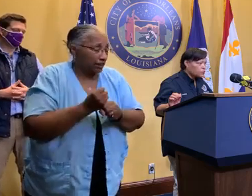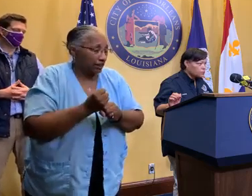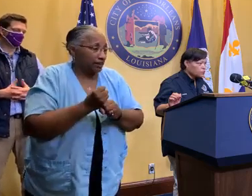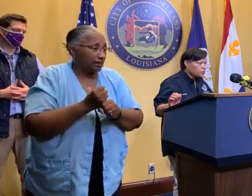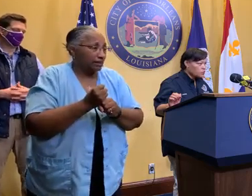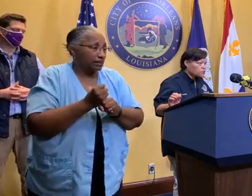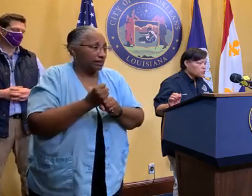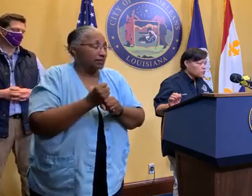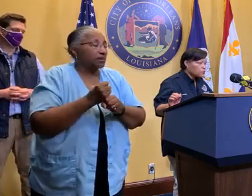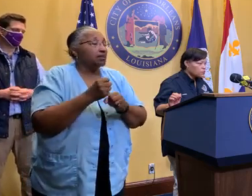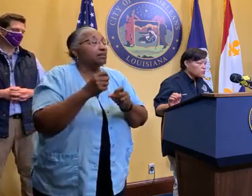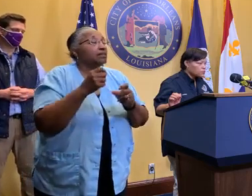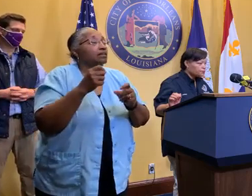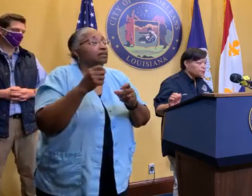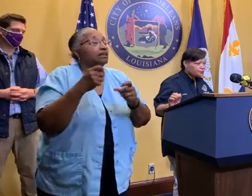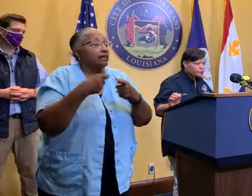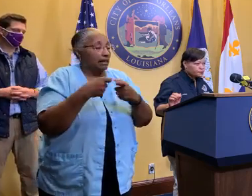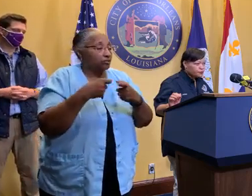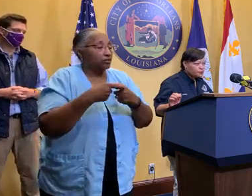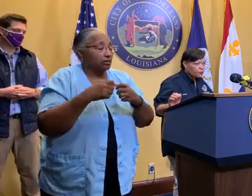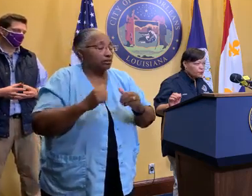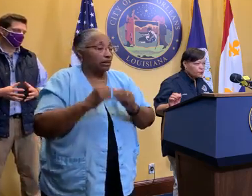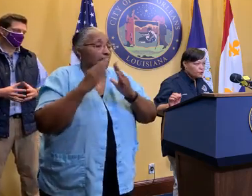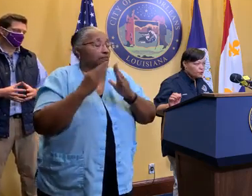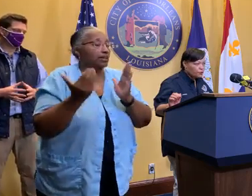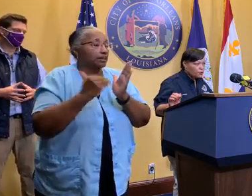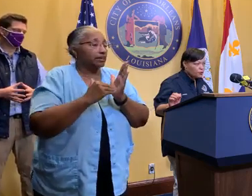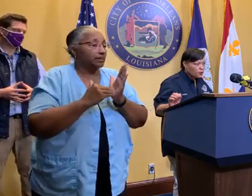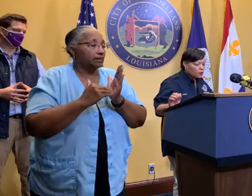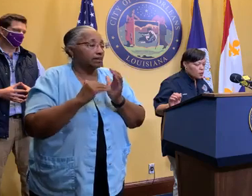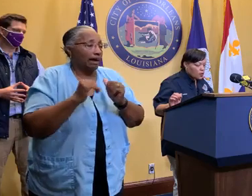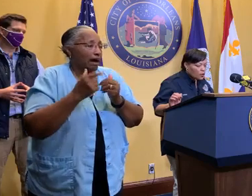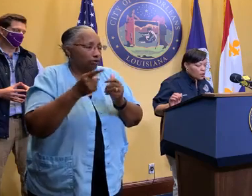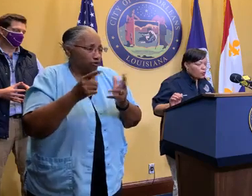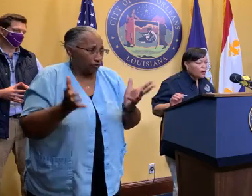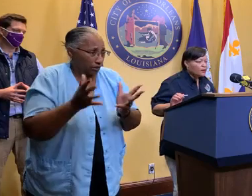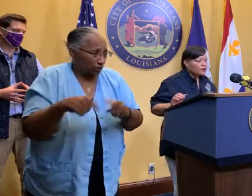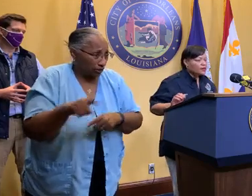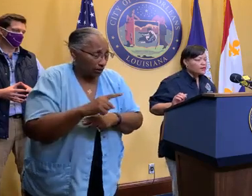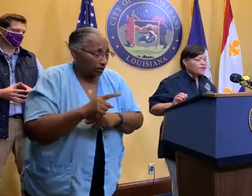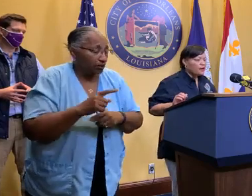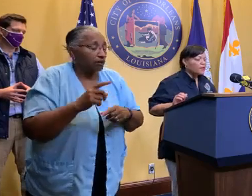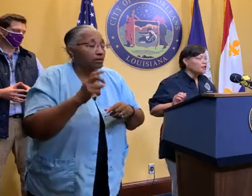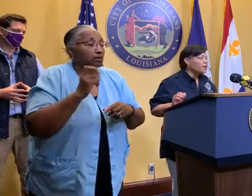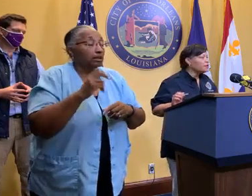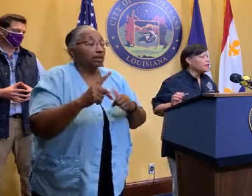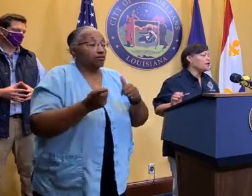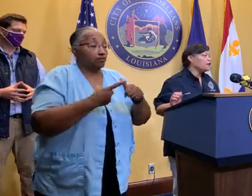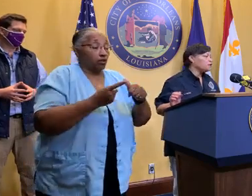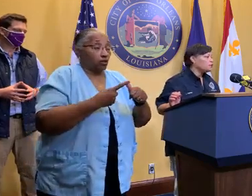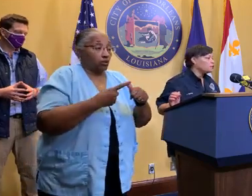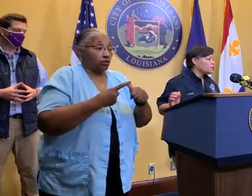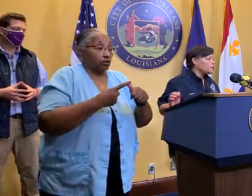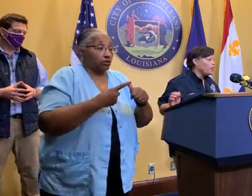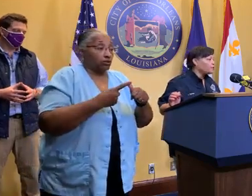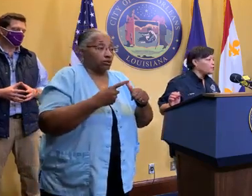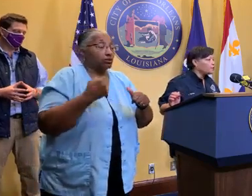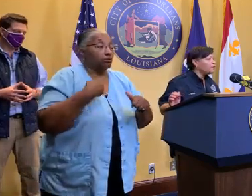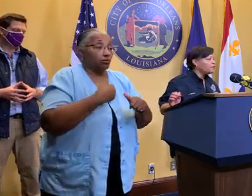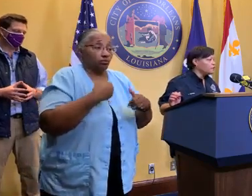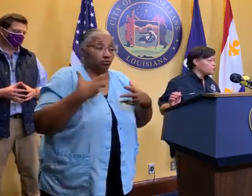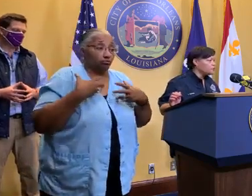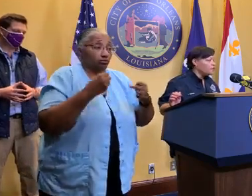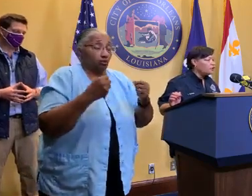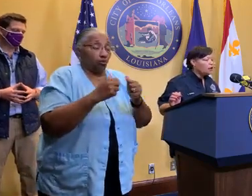was really spared, no neighborhood. So how do you lean on them to try to do this as quickly as possible? Well, one is that we leaned in, quite